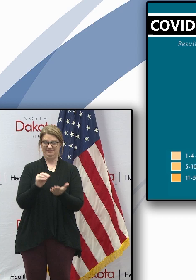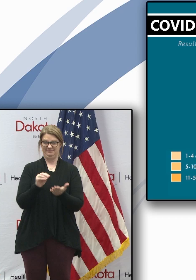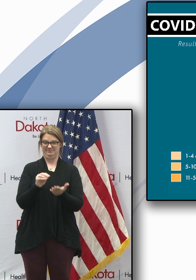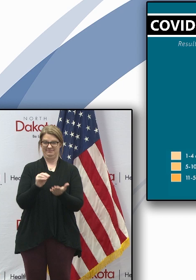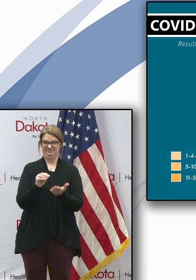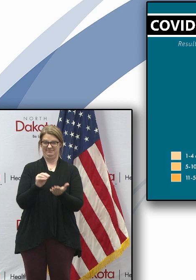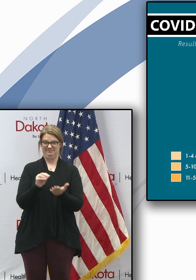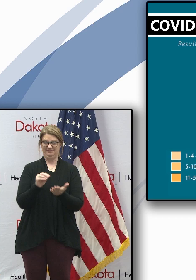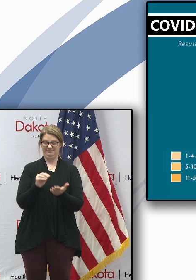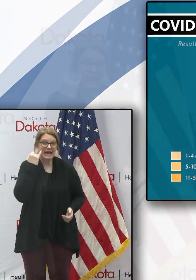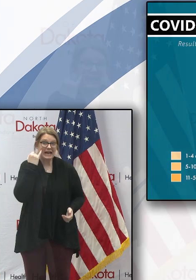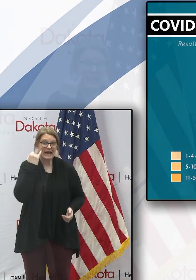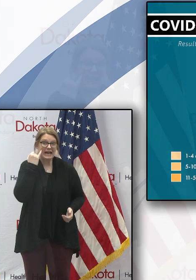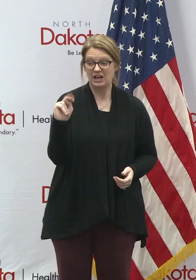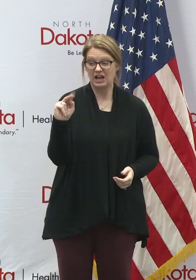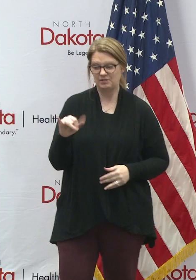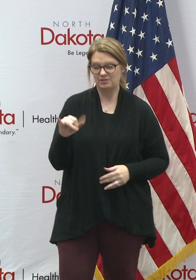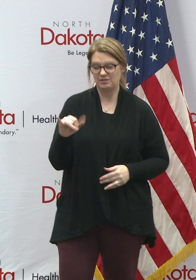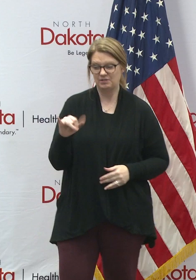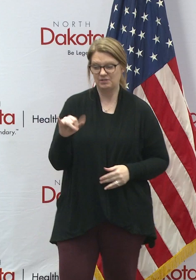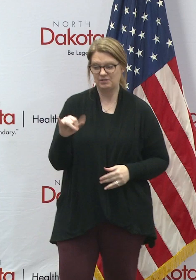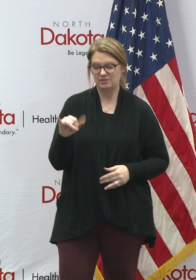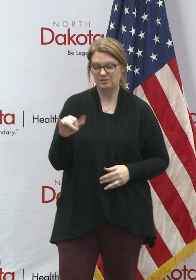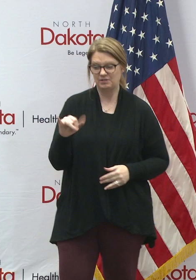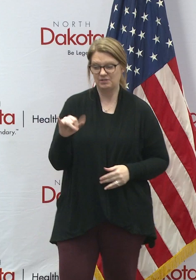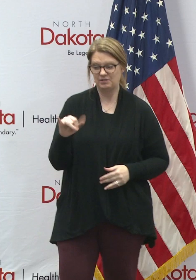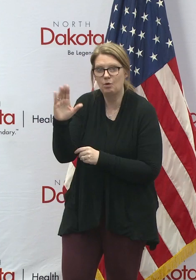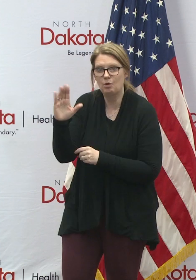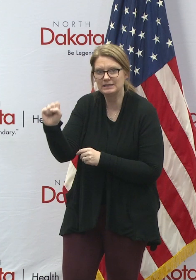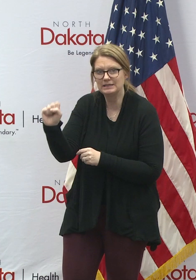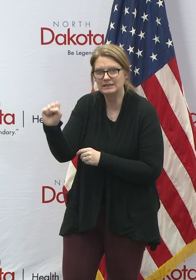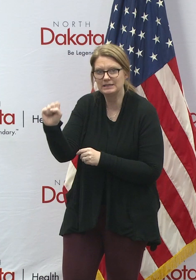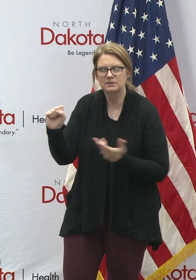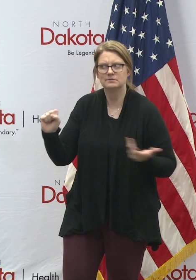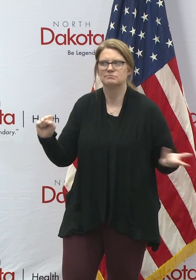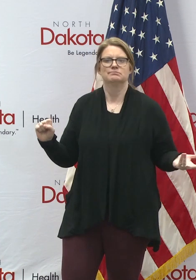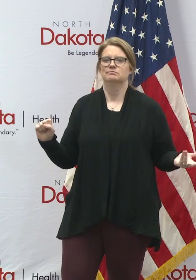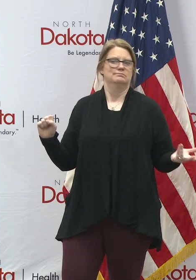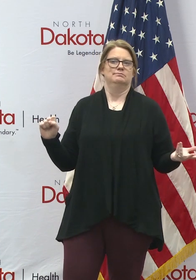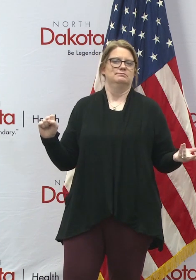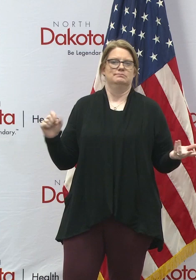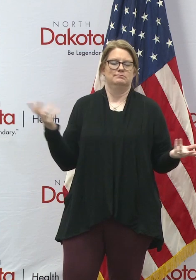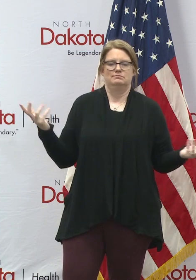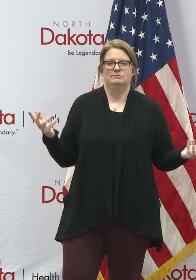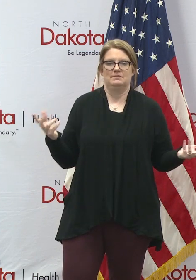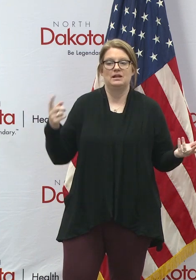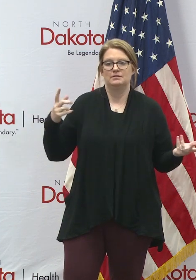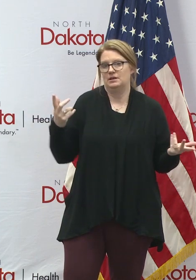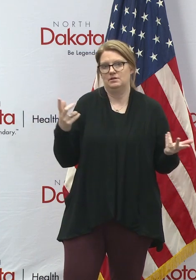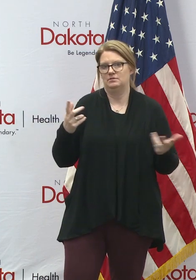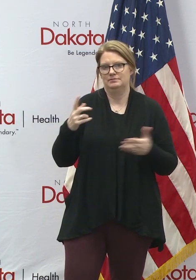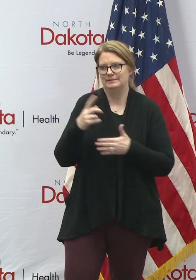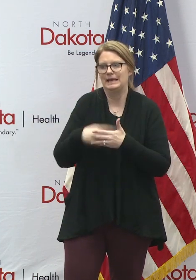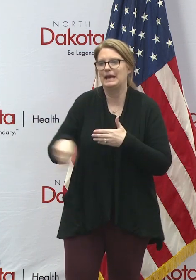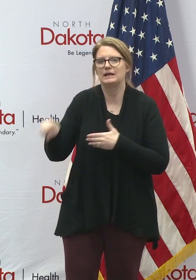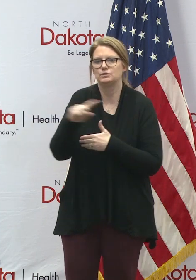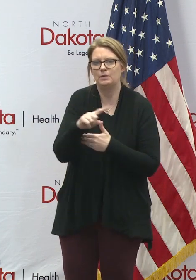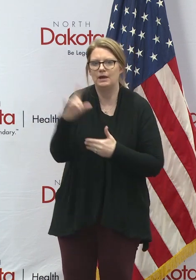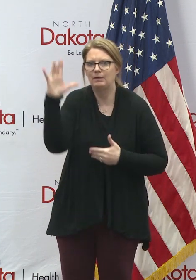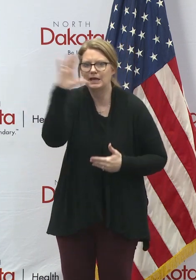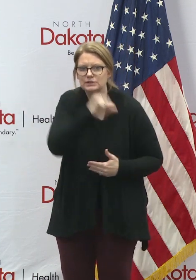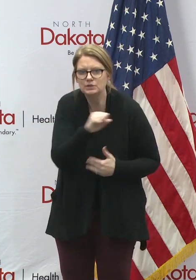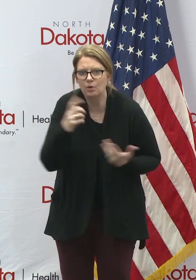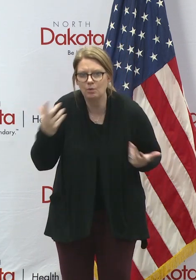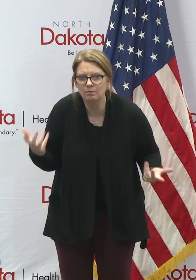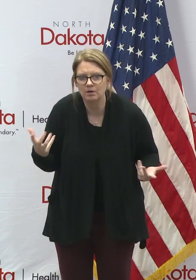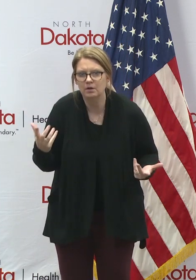a county or not, because by the end of next week, it's likely to assume we should just assume if you look at other places the way